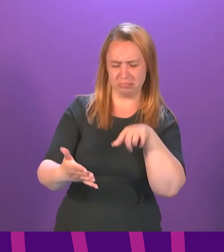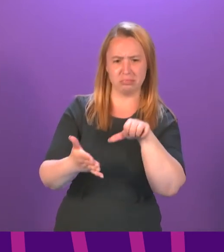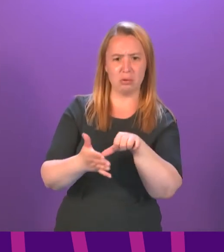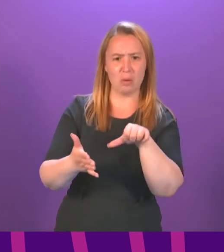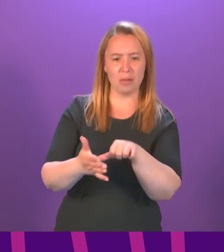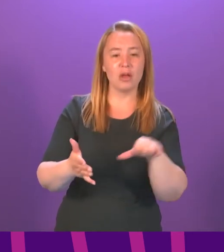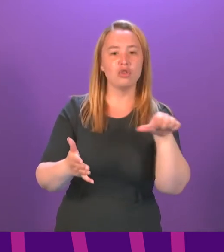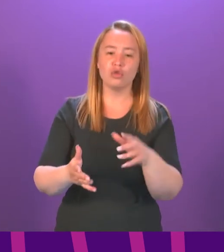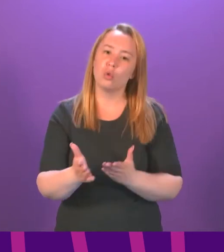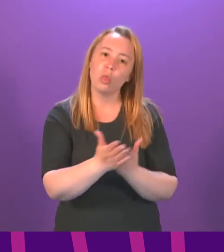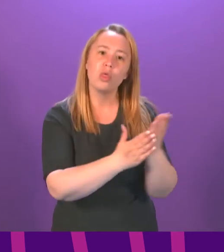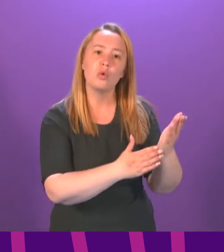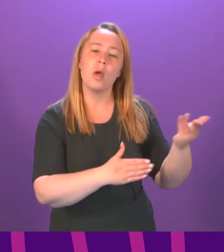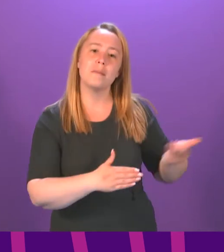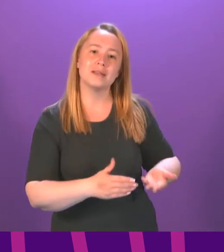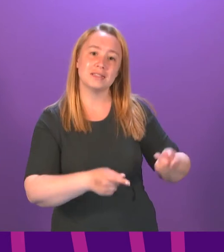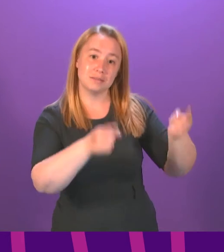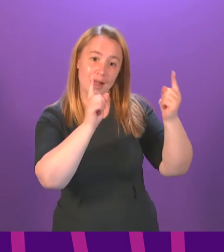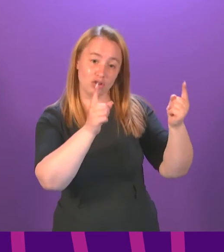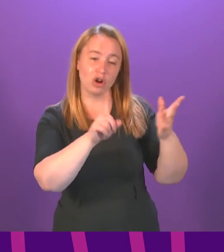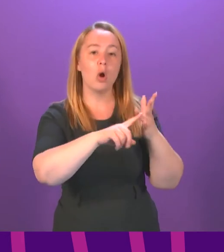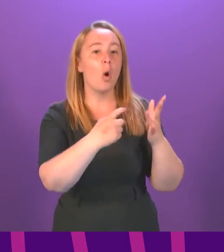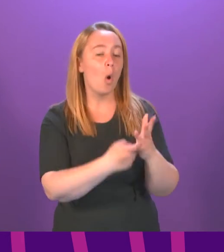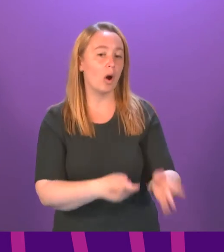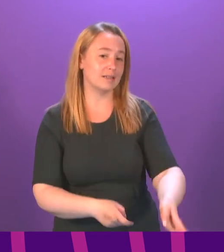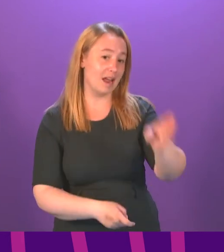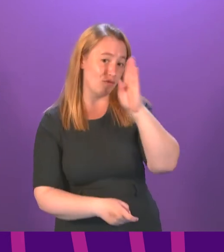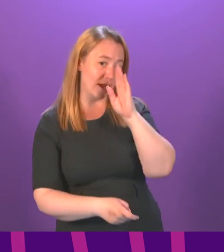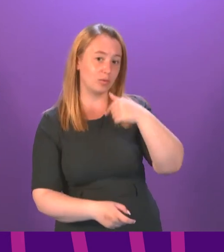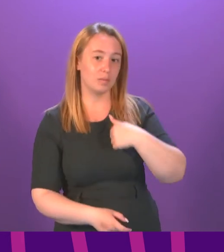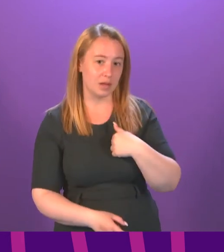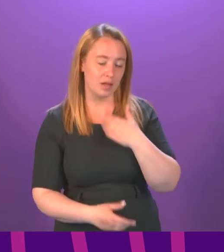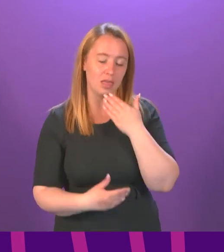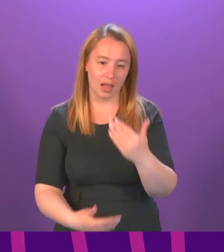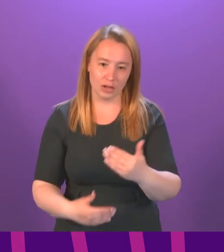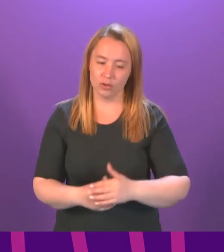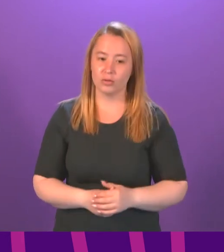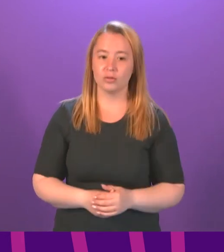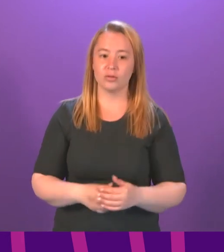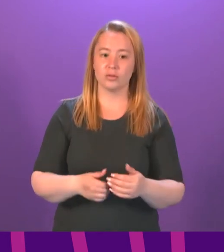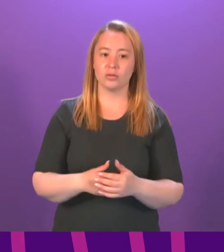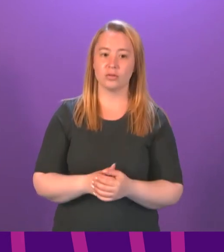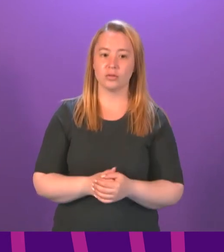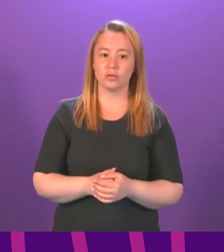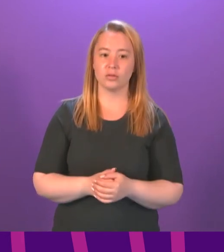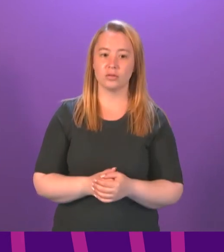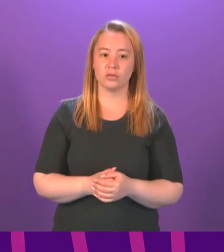be raised through their business manager or with me directly. Thank you. Now, the next item of business,